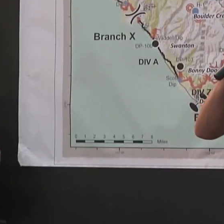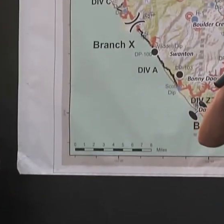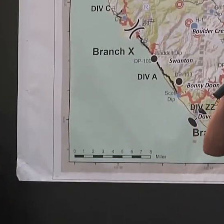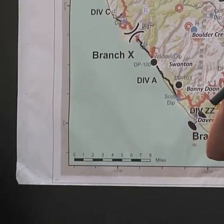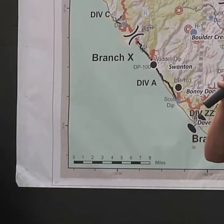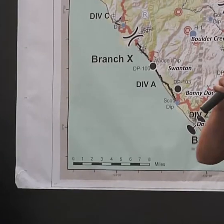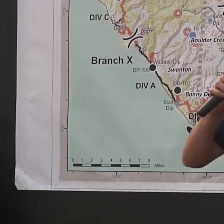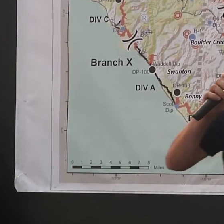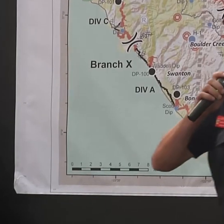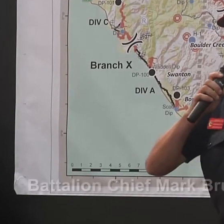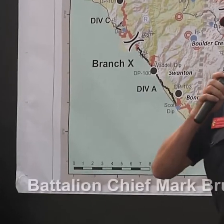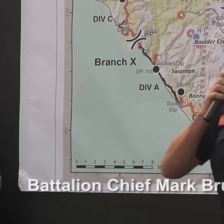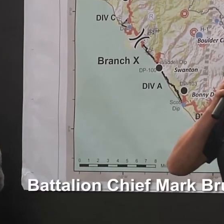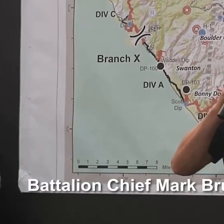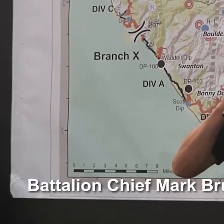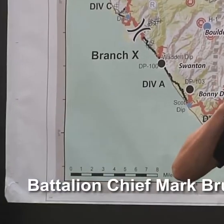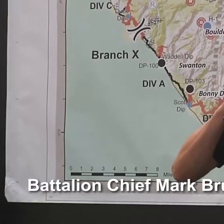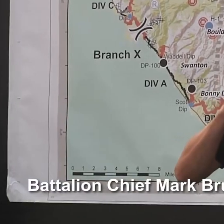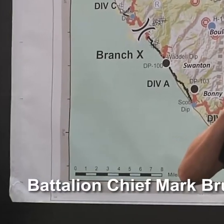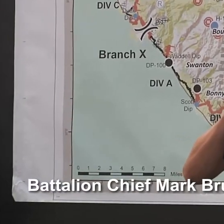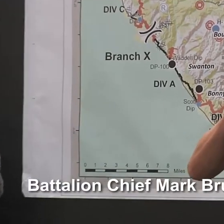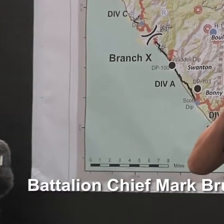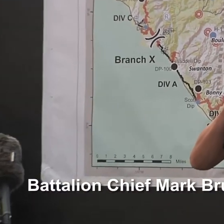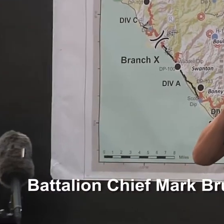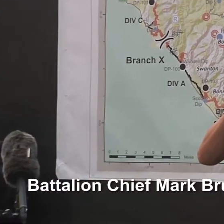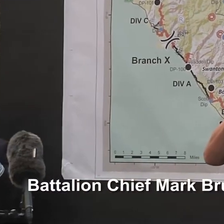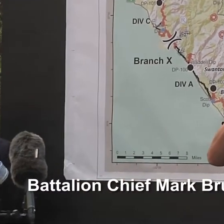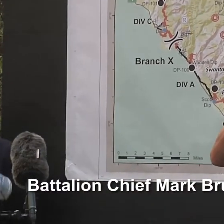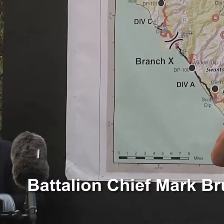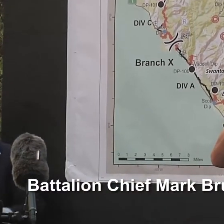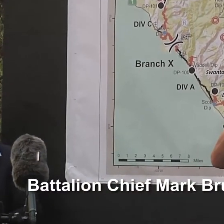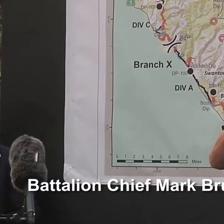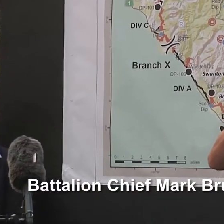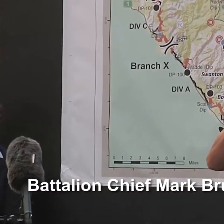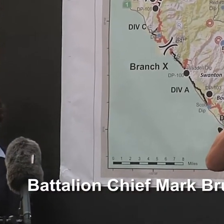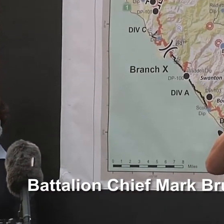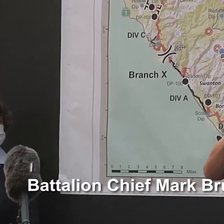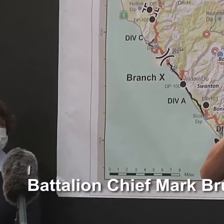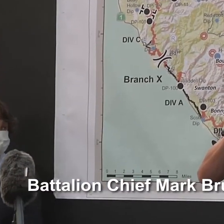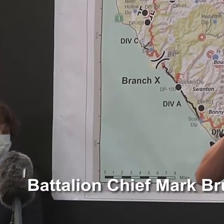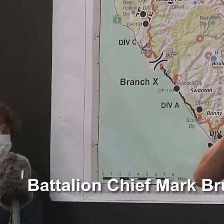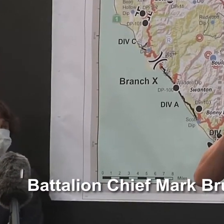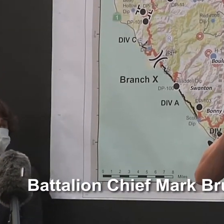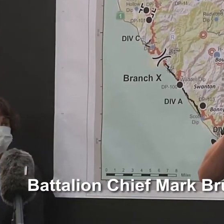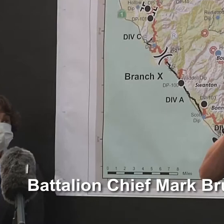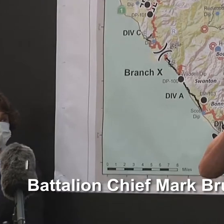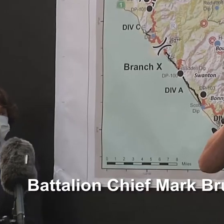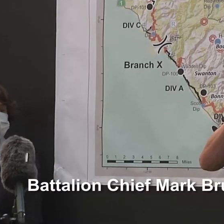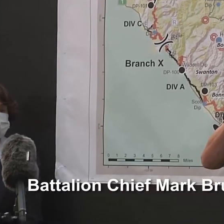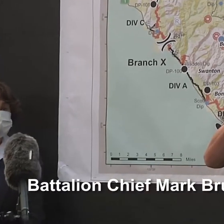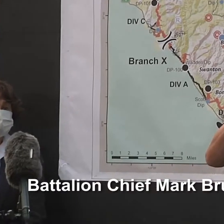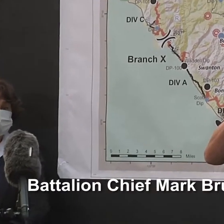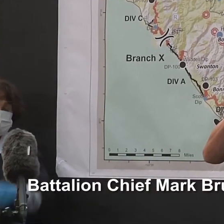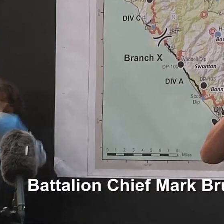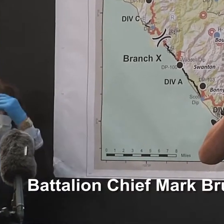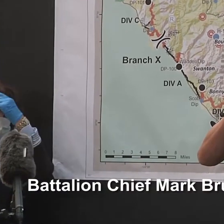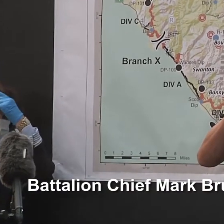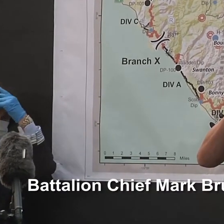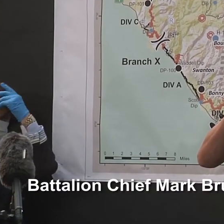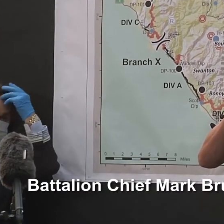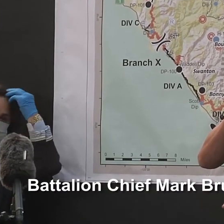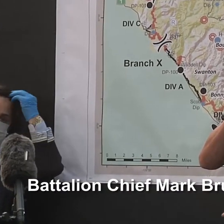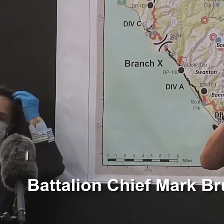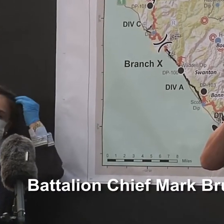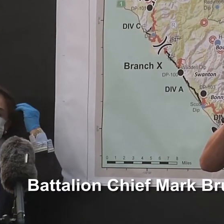Good evening. So, another very positive day. Another progressive day that we've got a lot done. A lot of work out in the line. A lot of success